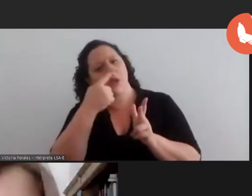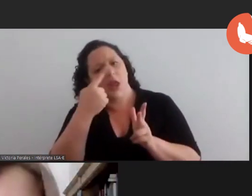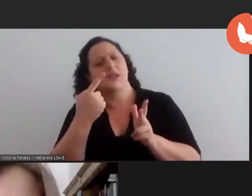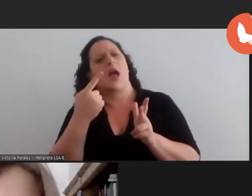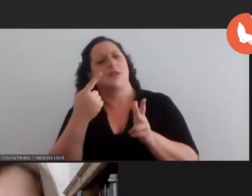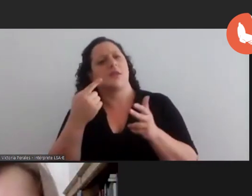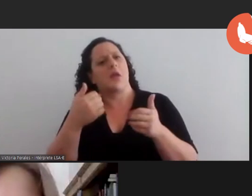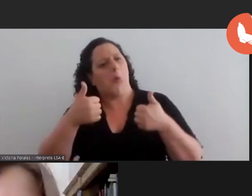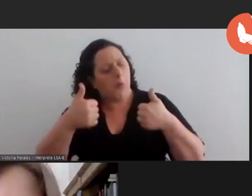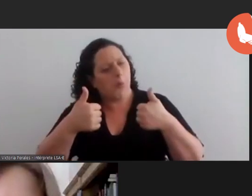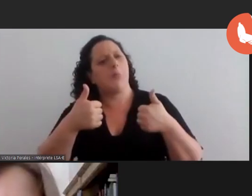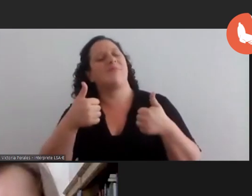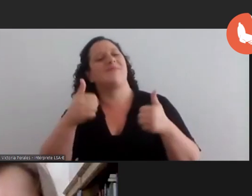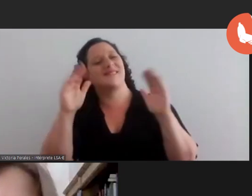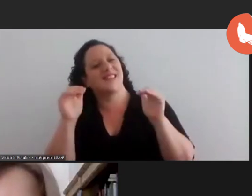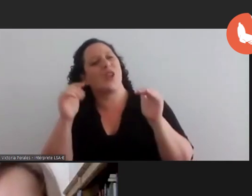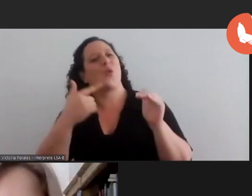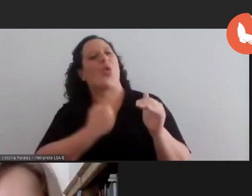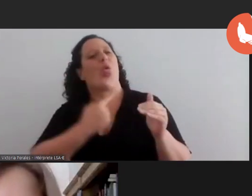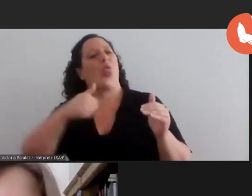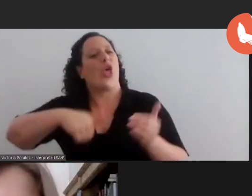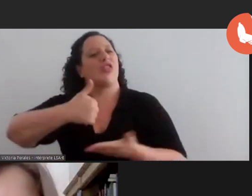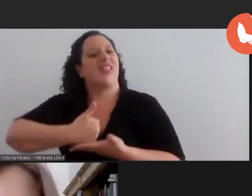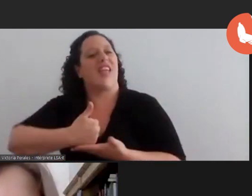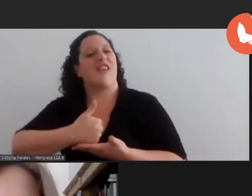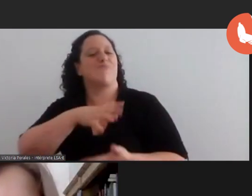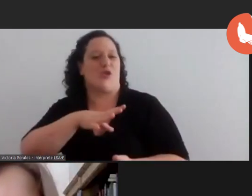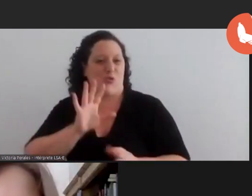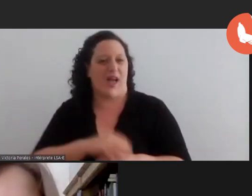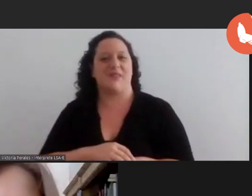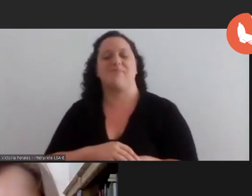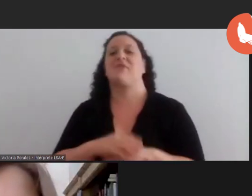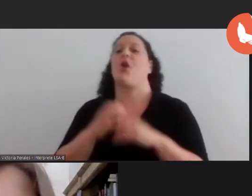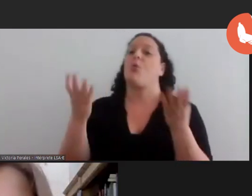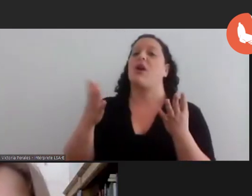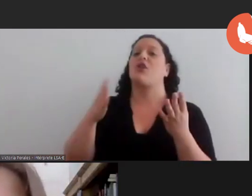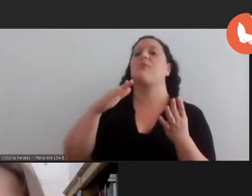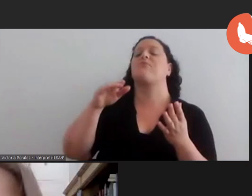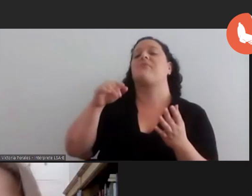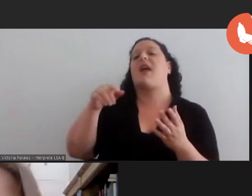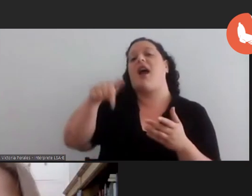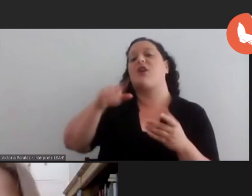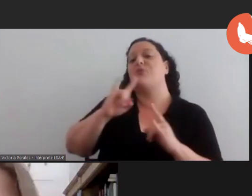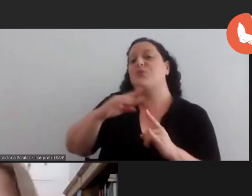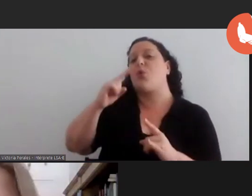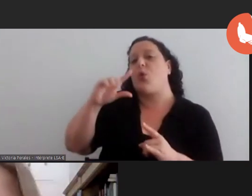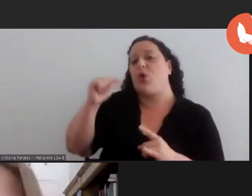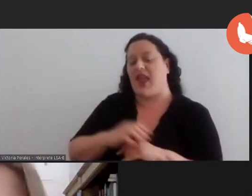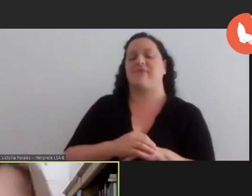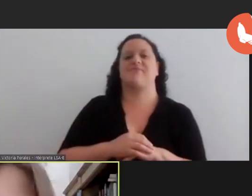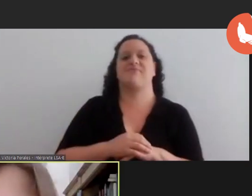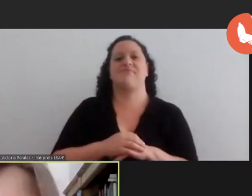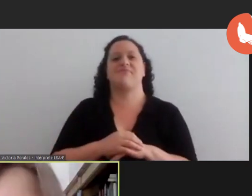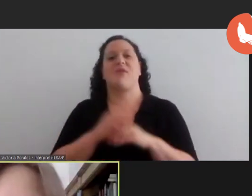congratulations congratulations congratulations from portugal julia the floor is yours thank you very much